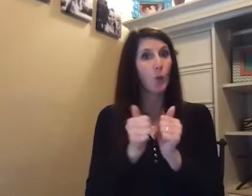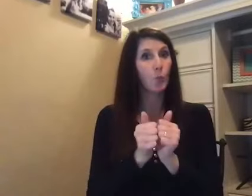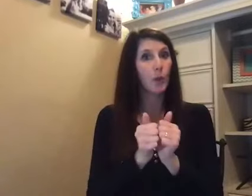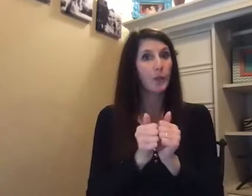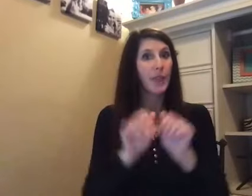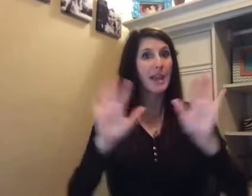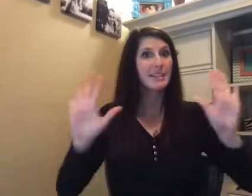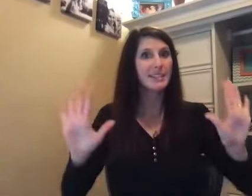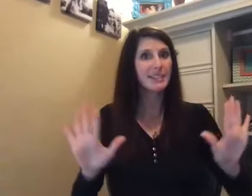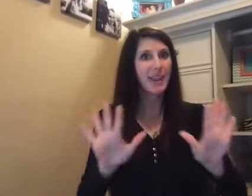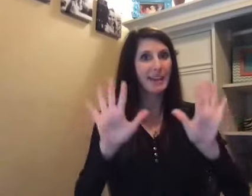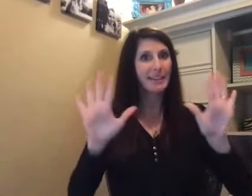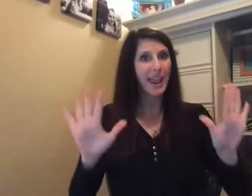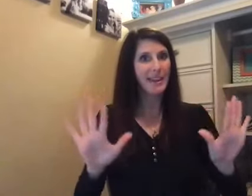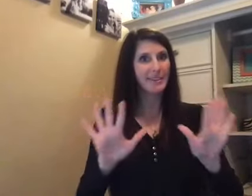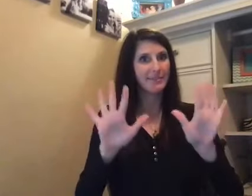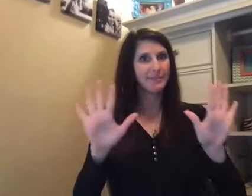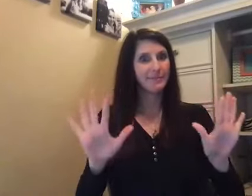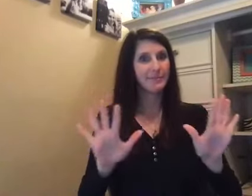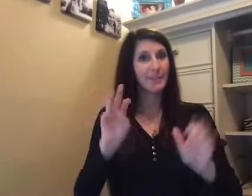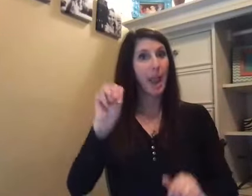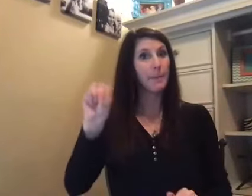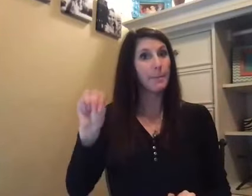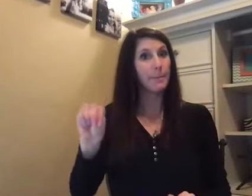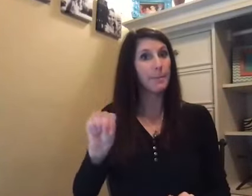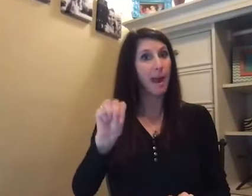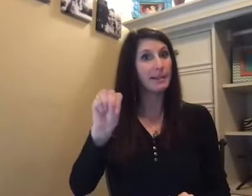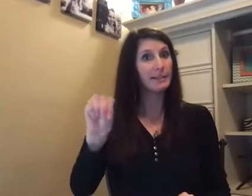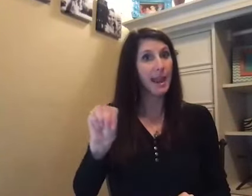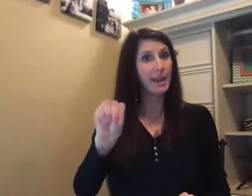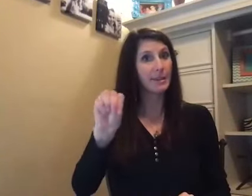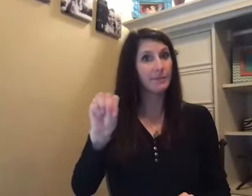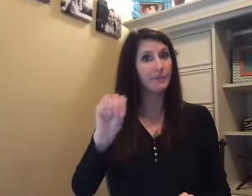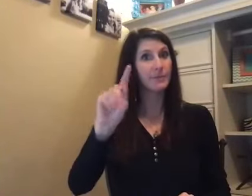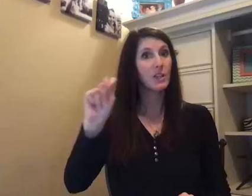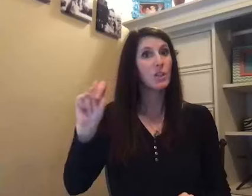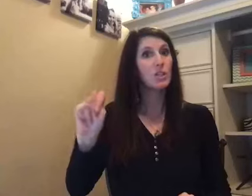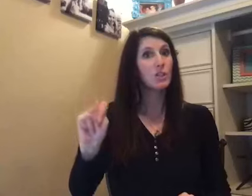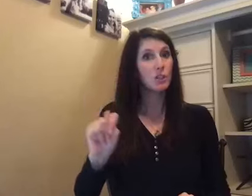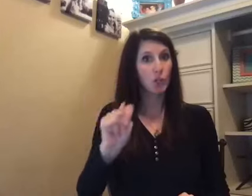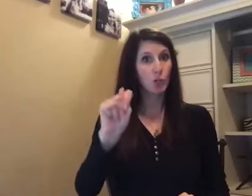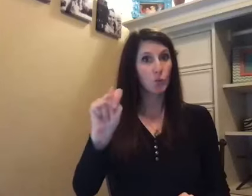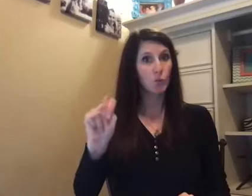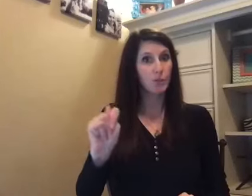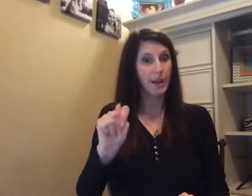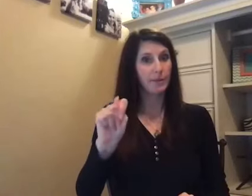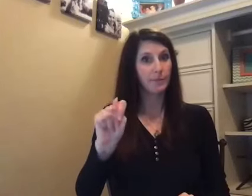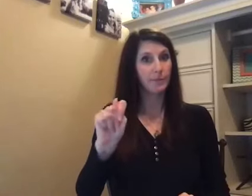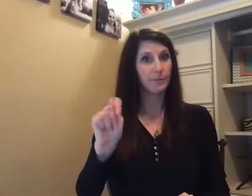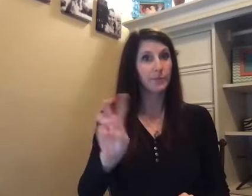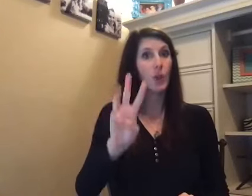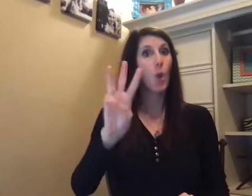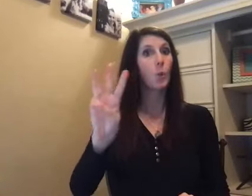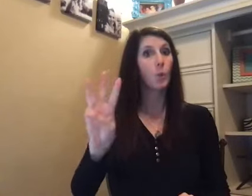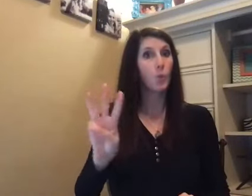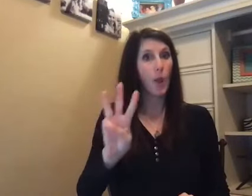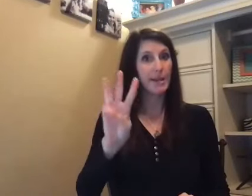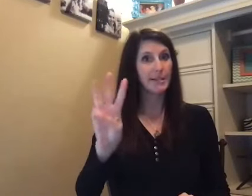it. Sunday. Monday. Tuesday. Racing.